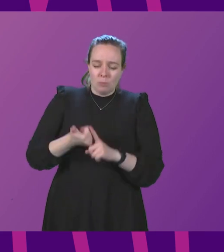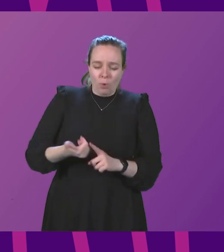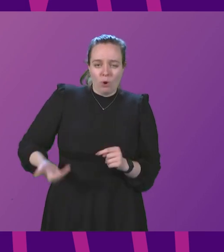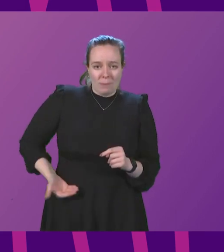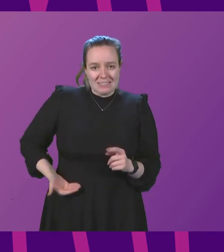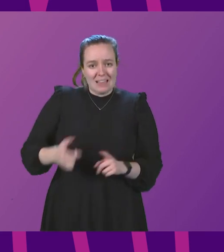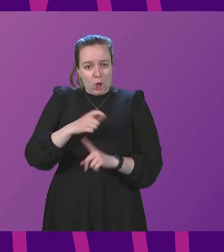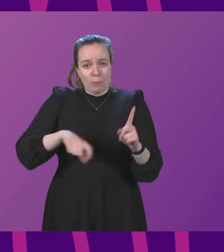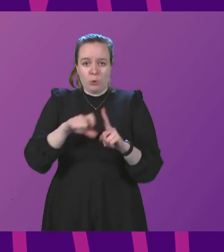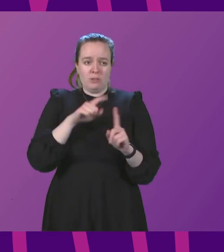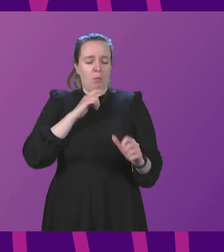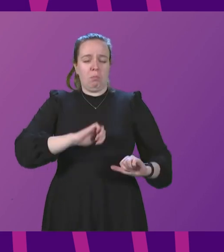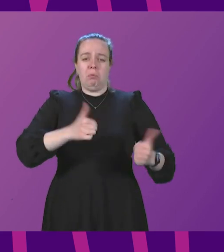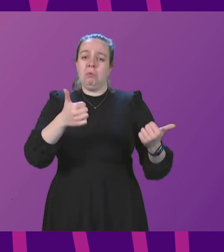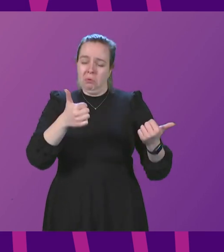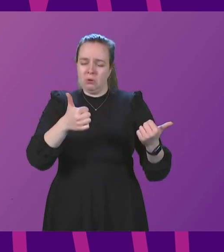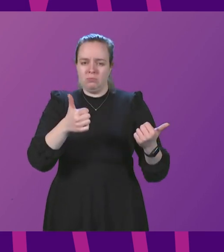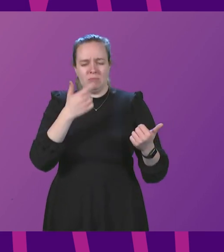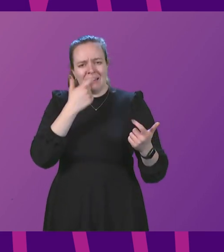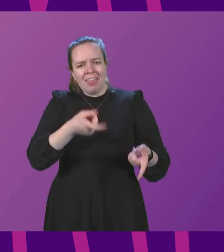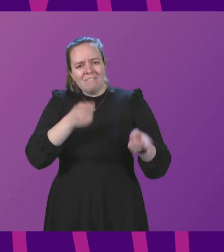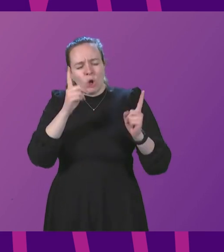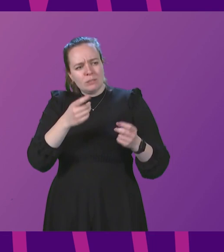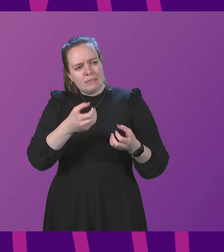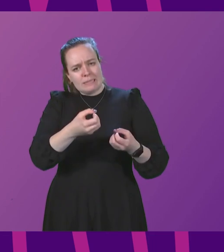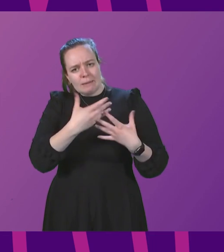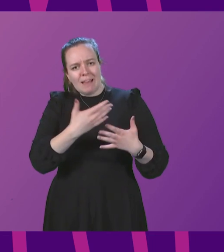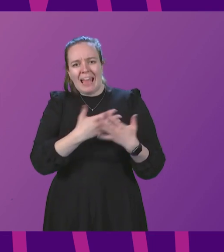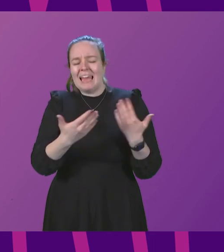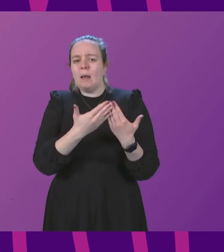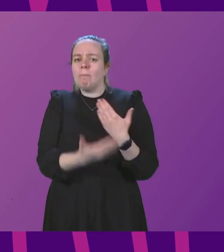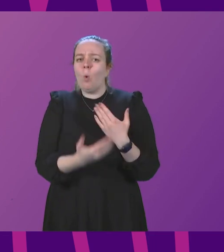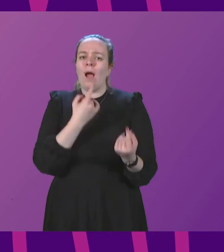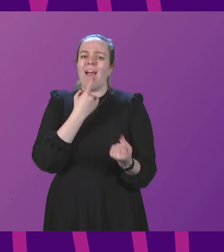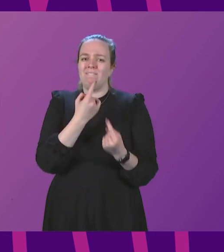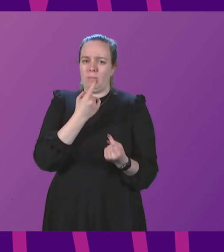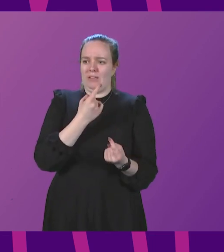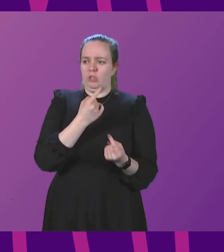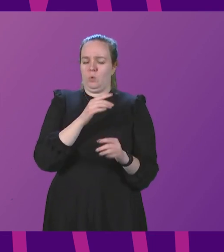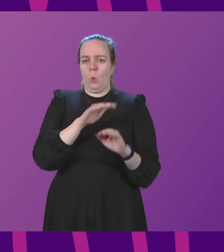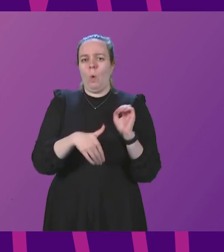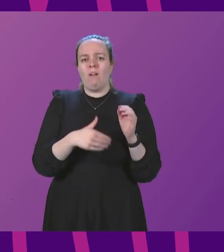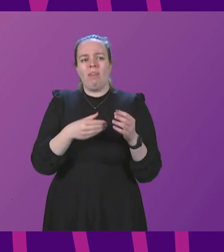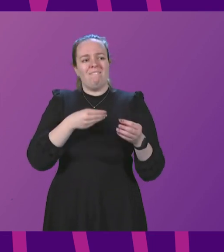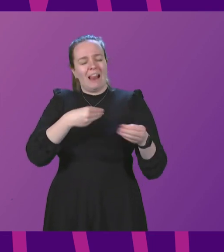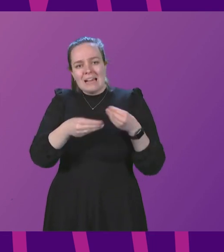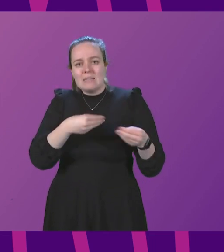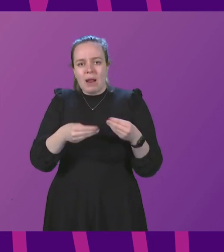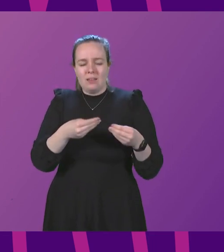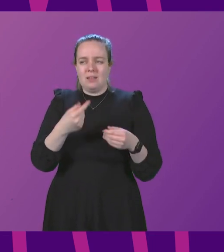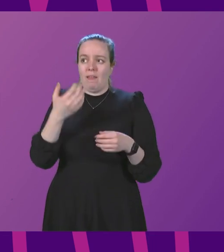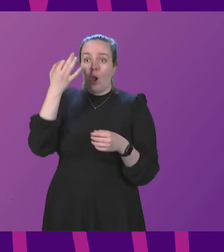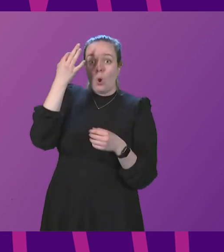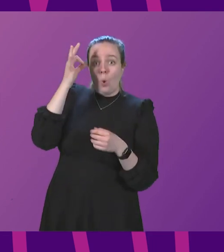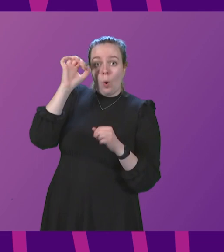communities is very welcome can the first minister provide any further information about the flexibility which local